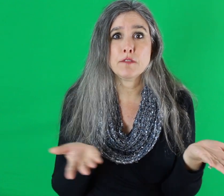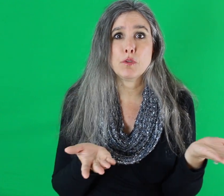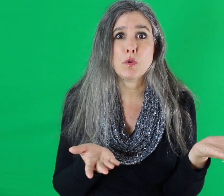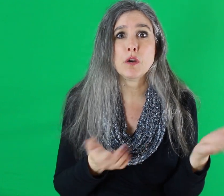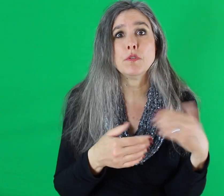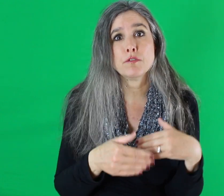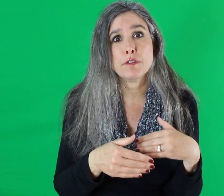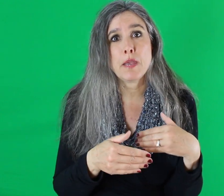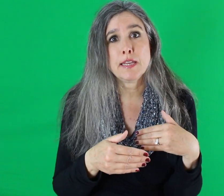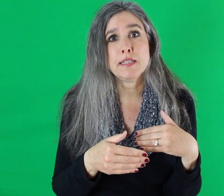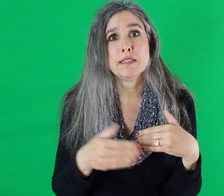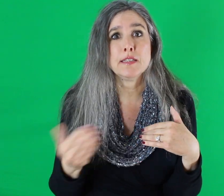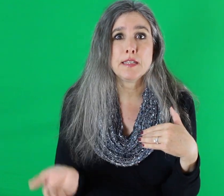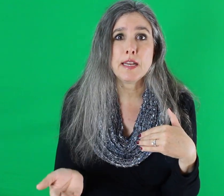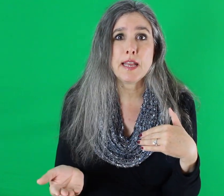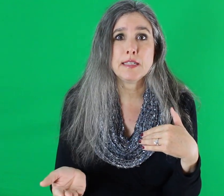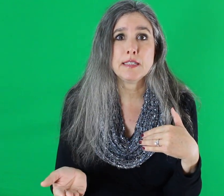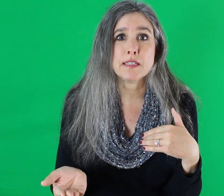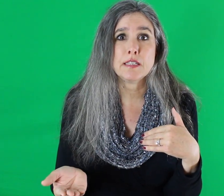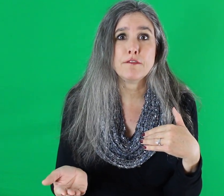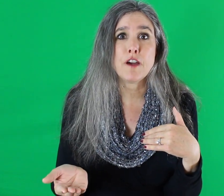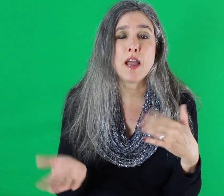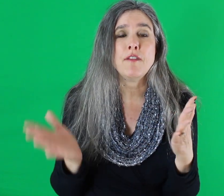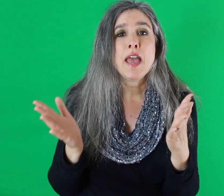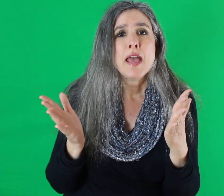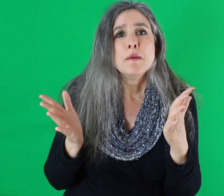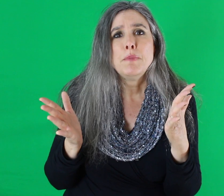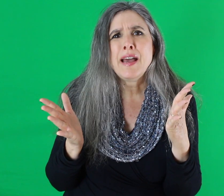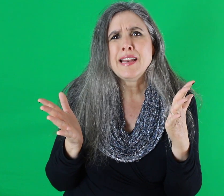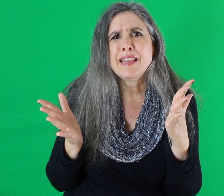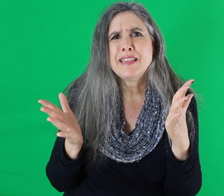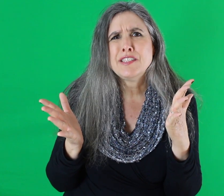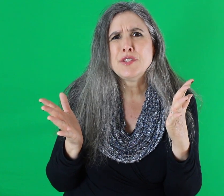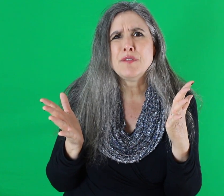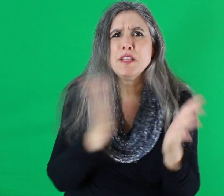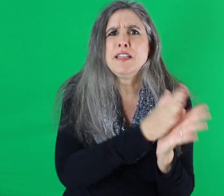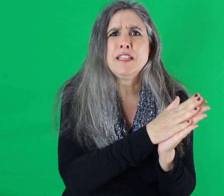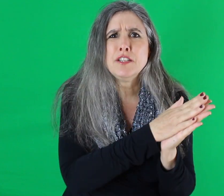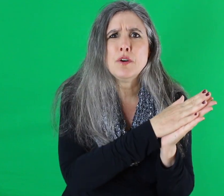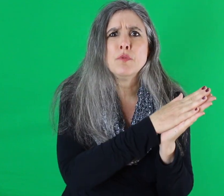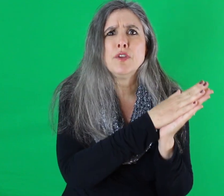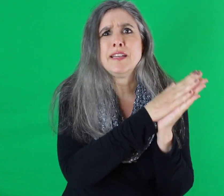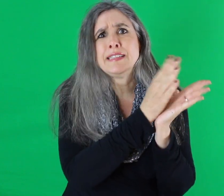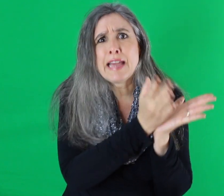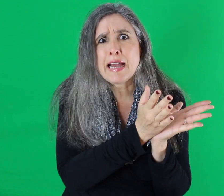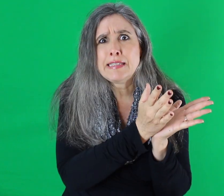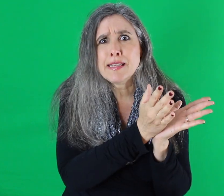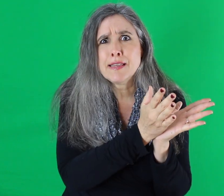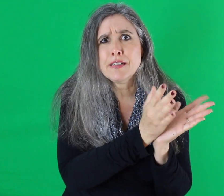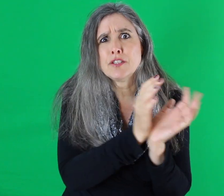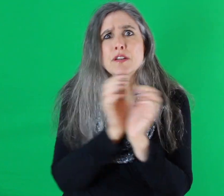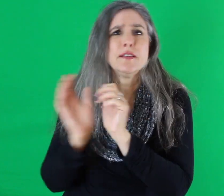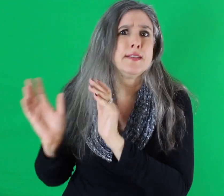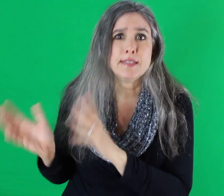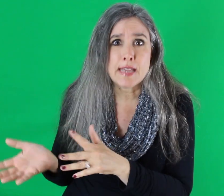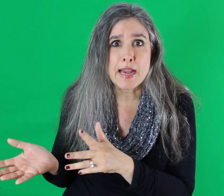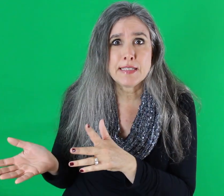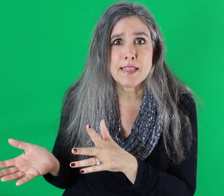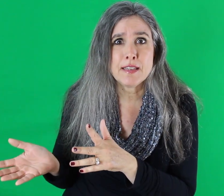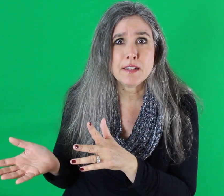Civil War was from 1860 to 1865. But do they really need to know the exact date that it started and the exact date that